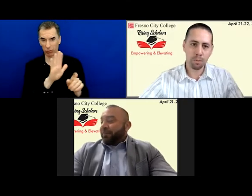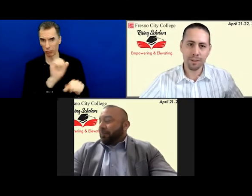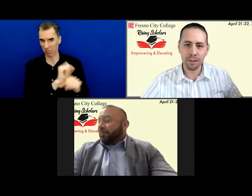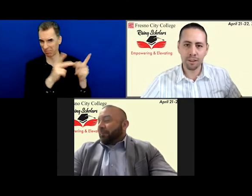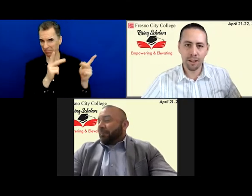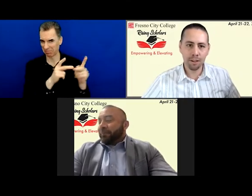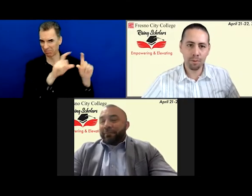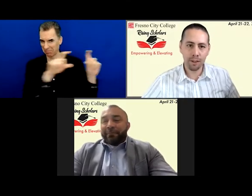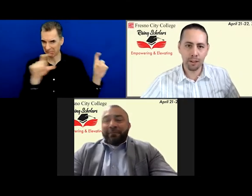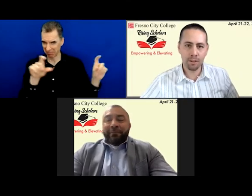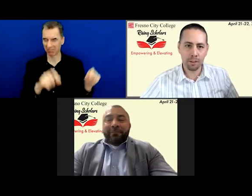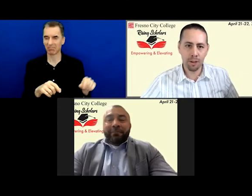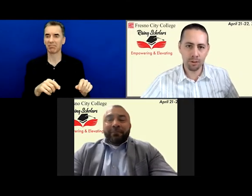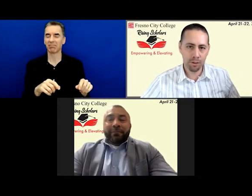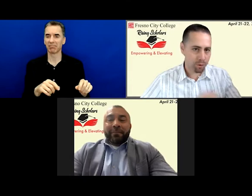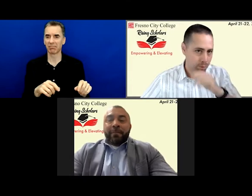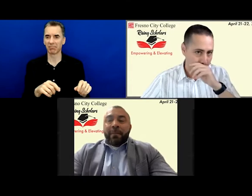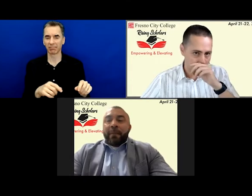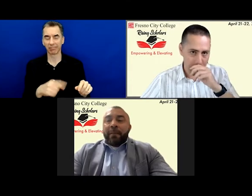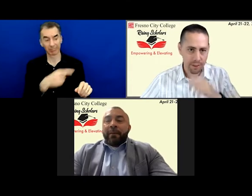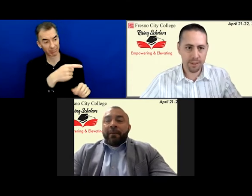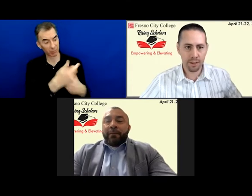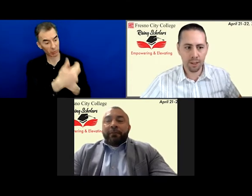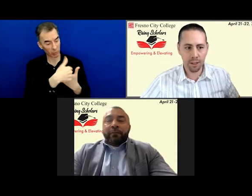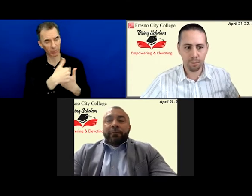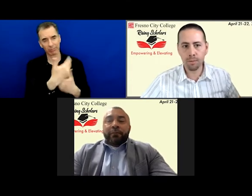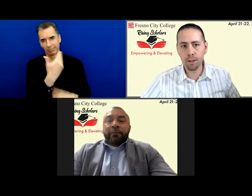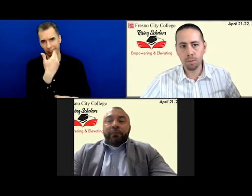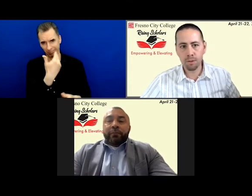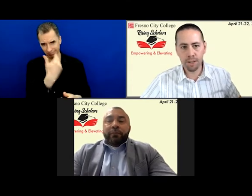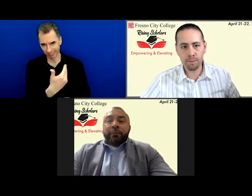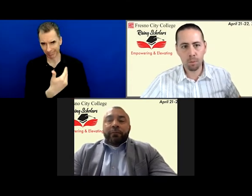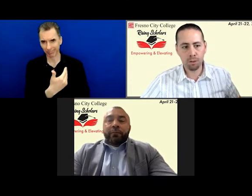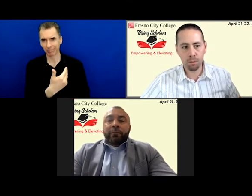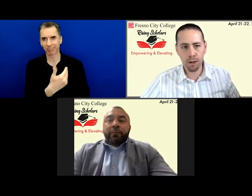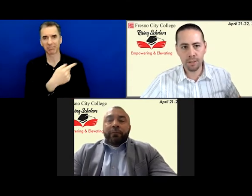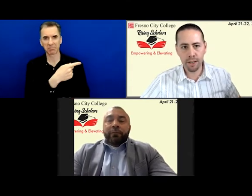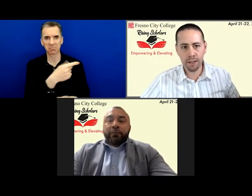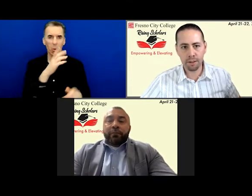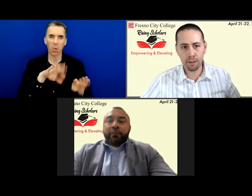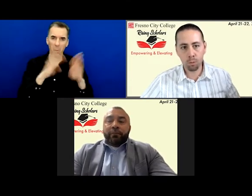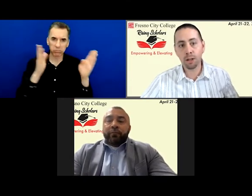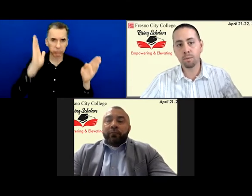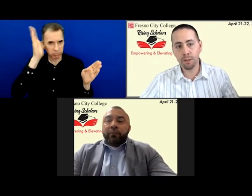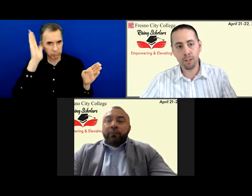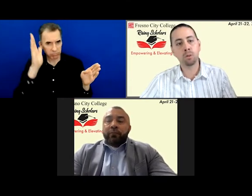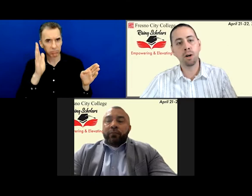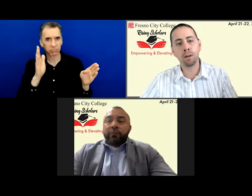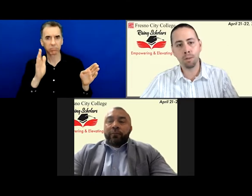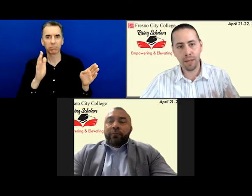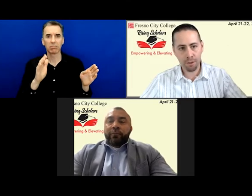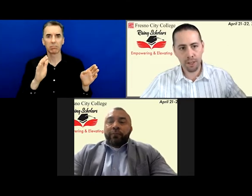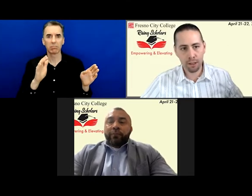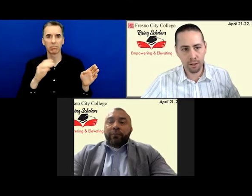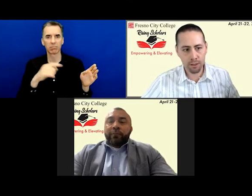Dr. Pimentel, thank you so much for being here with us and providing some opening remarks and the welcome, the official